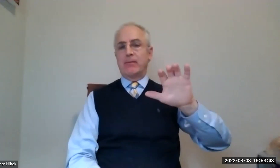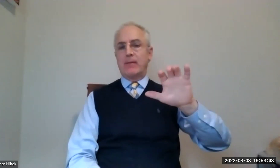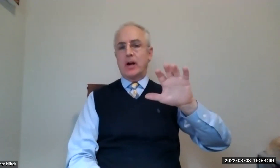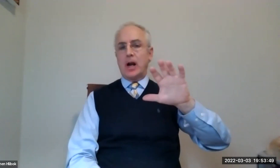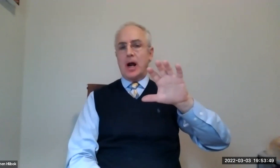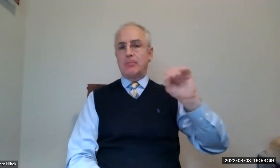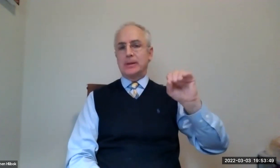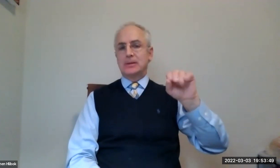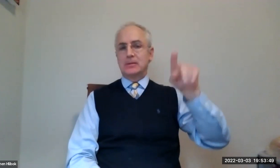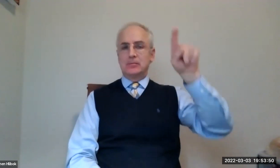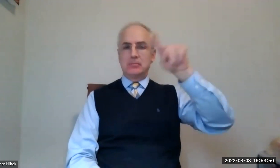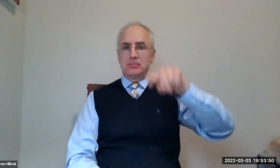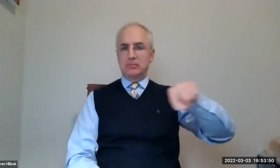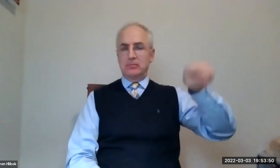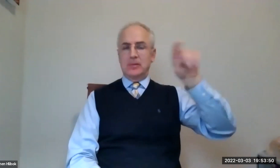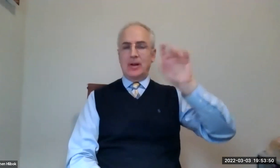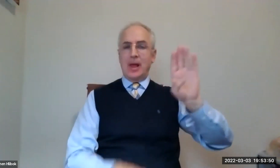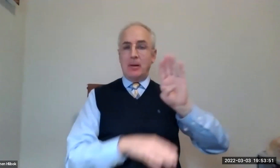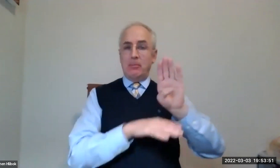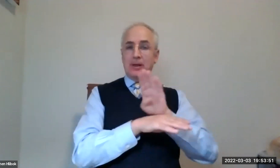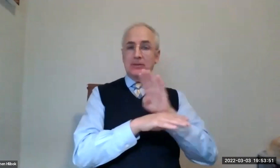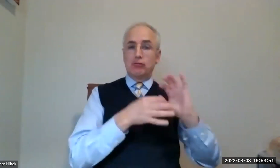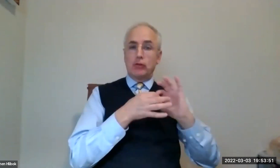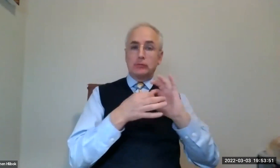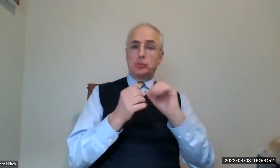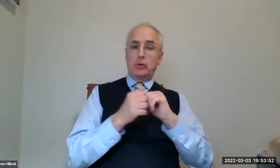are these top 500 companies